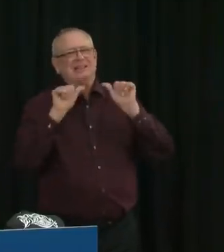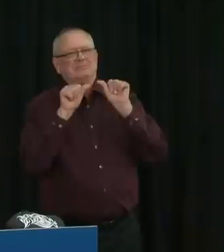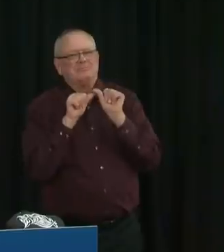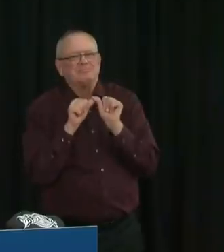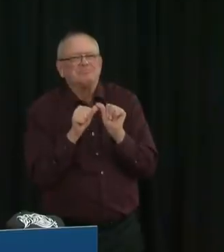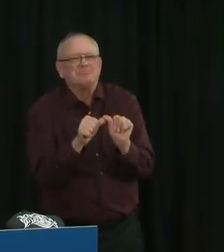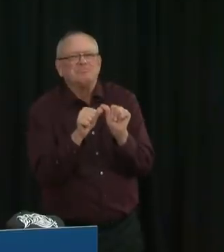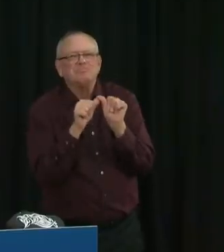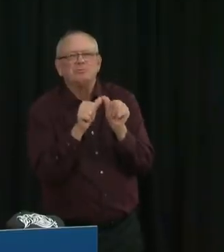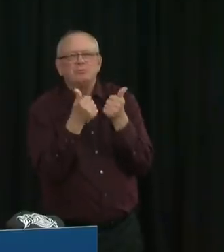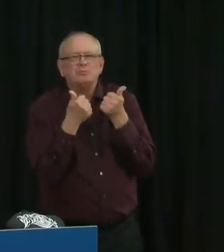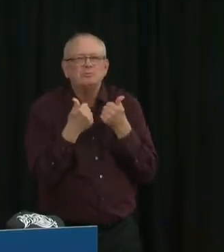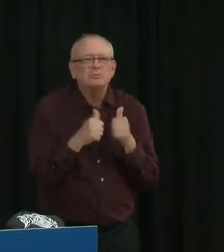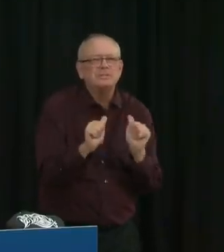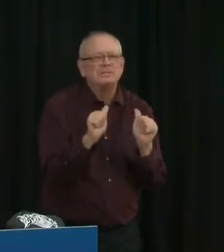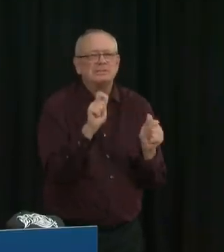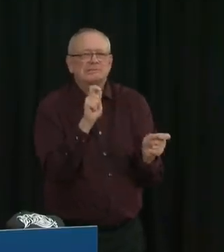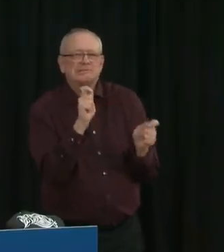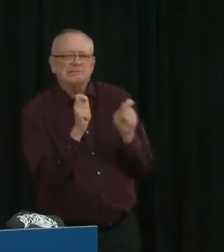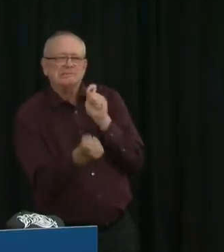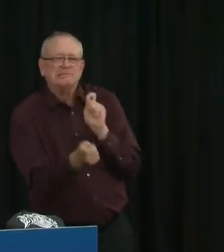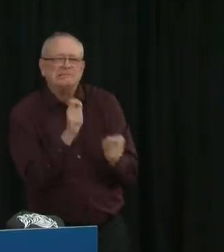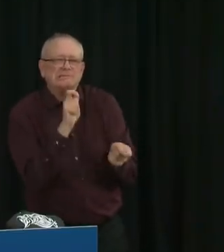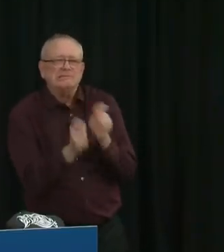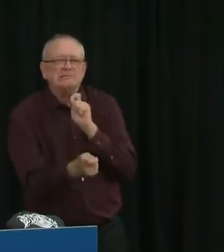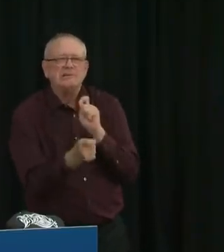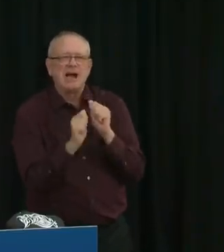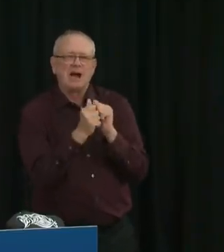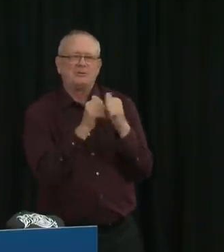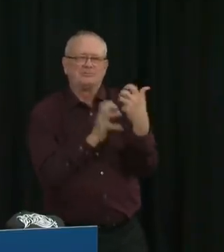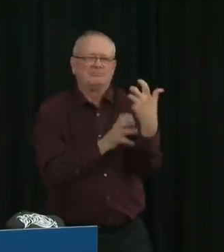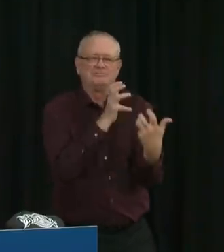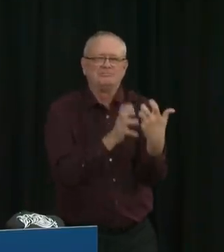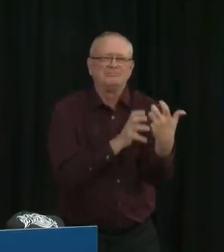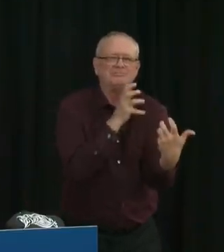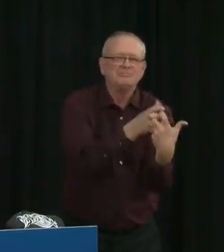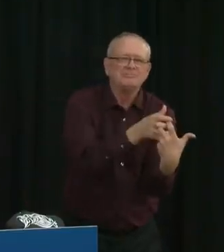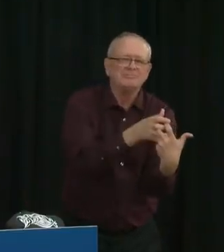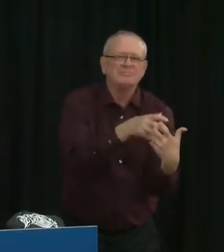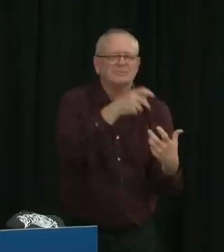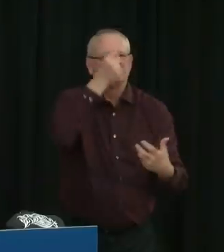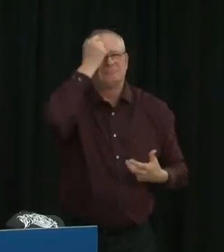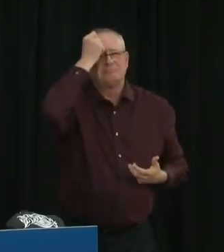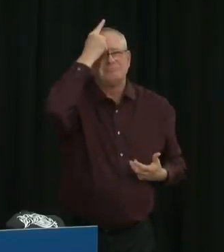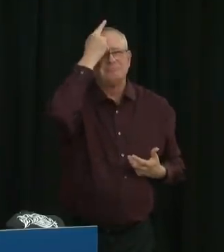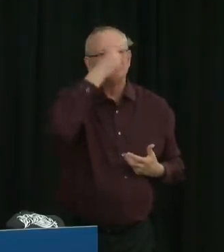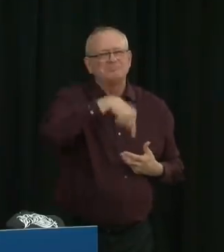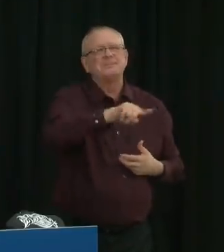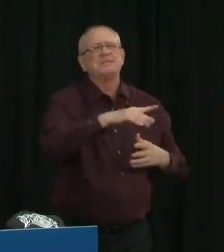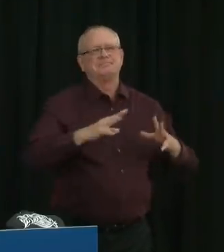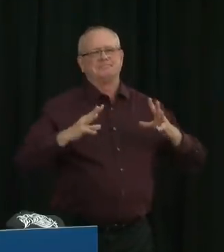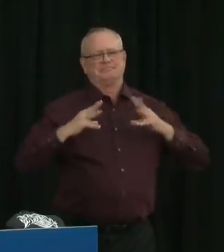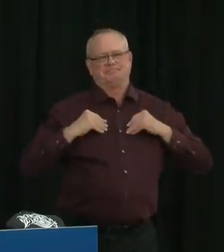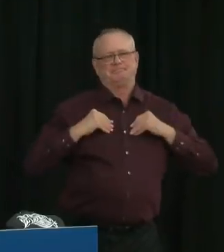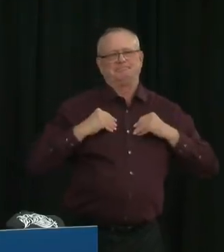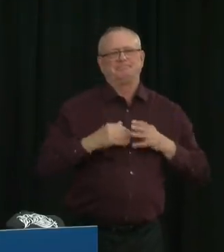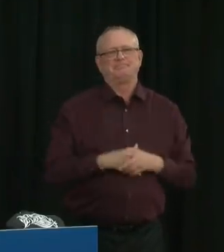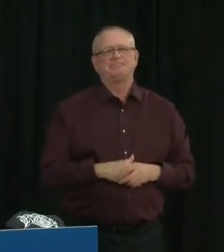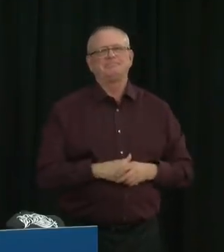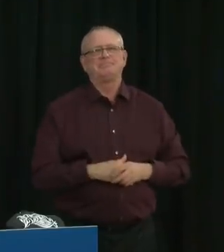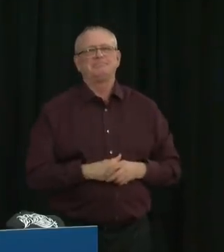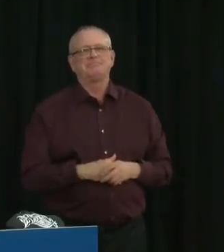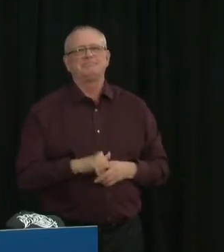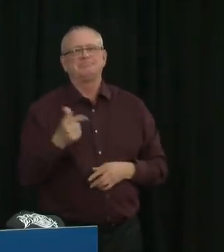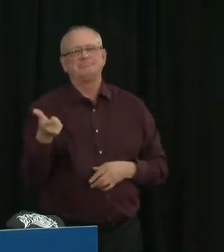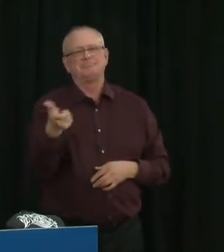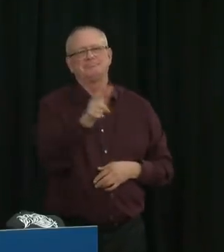adjusting as needed and we will continue to do so. Operator, could you put through the next caller, please? Next